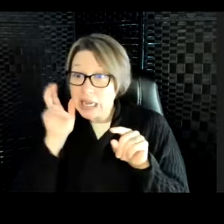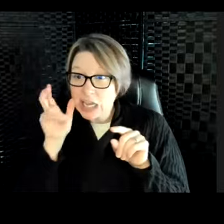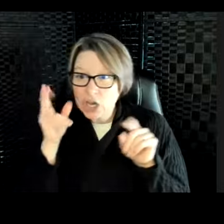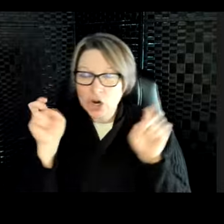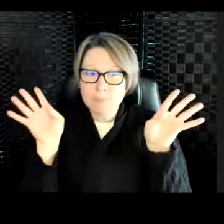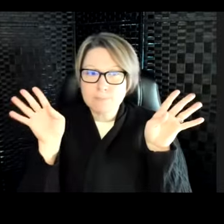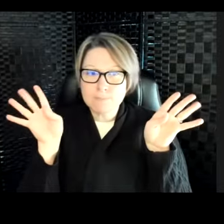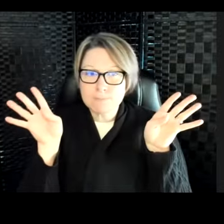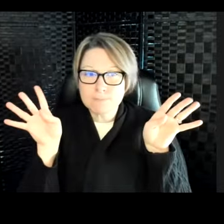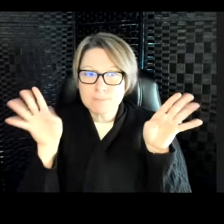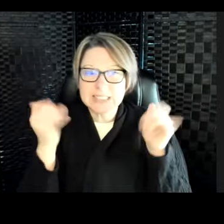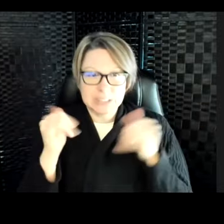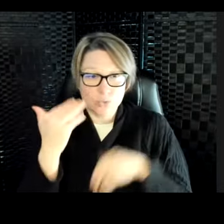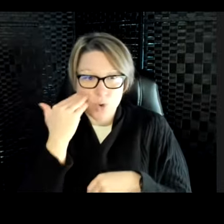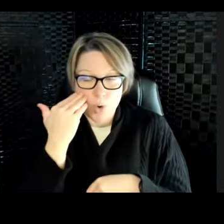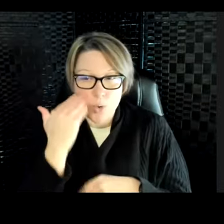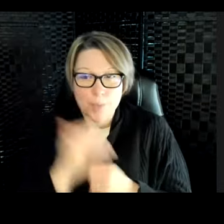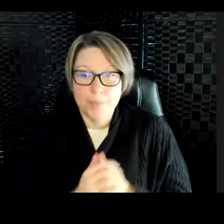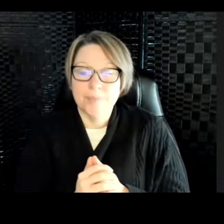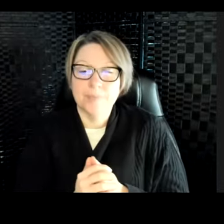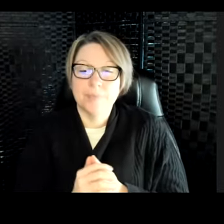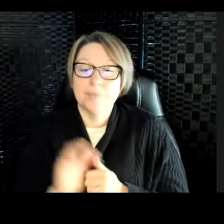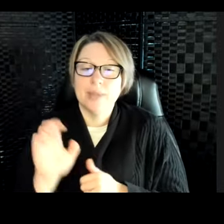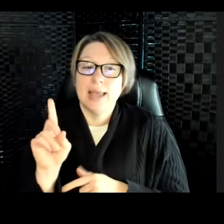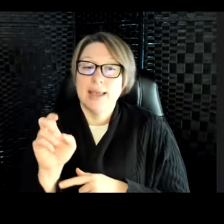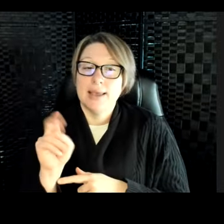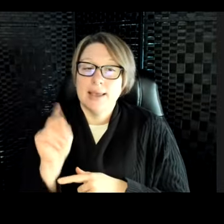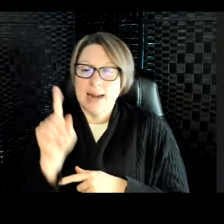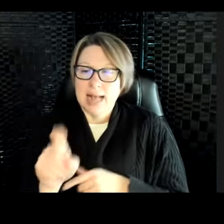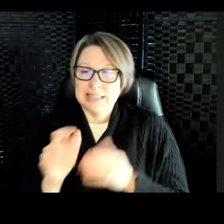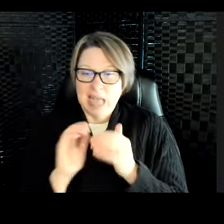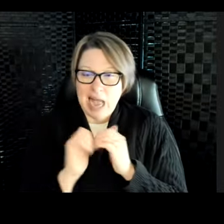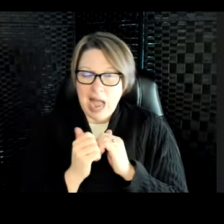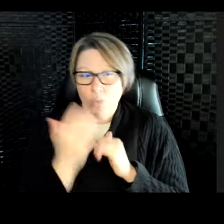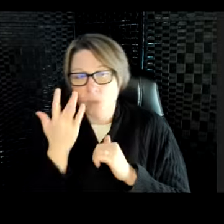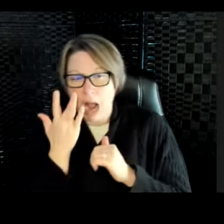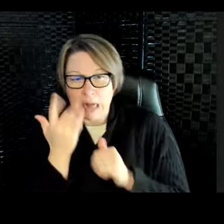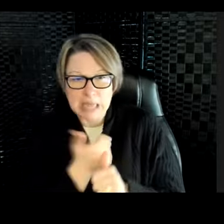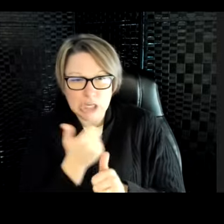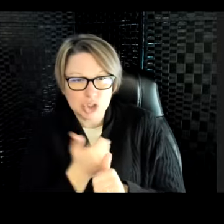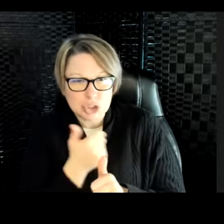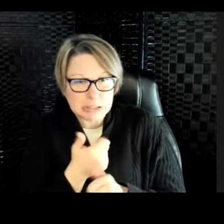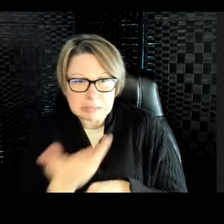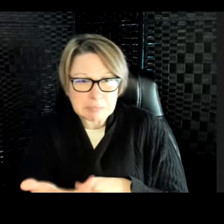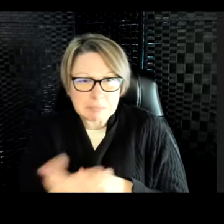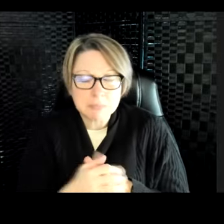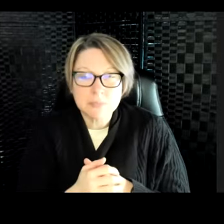Eden asked, how are they dangerous, or why are they dangerous? They are dangerous